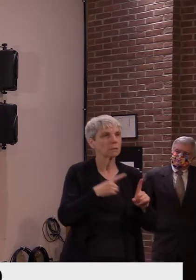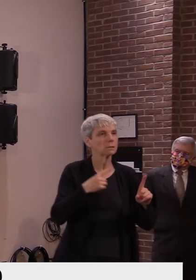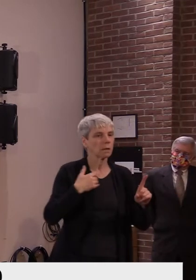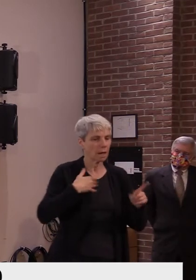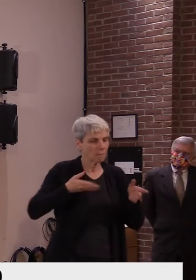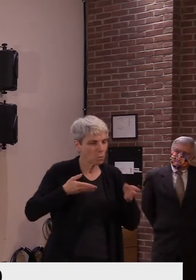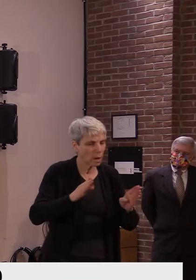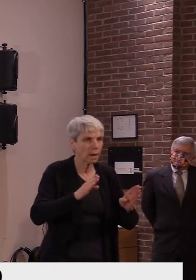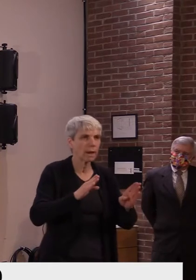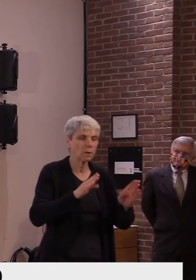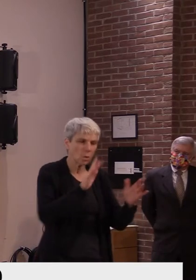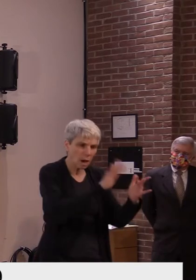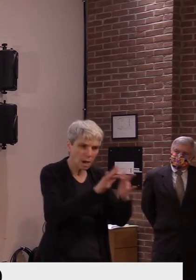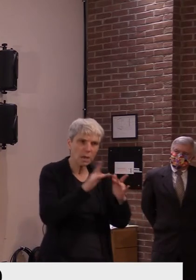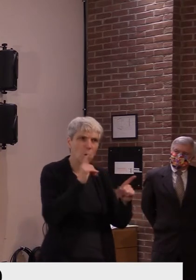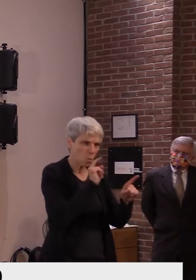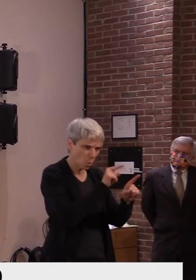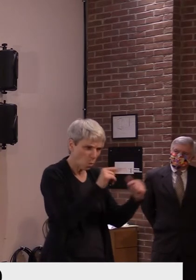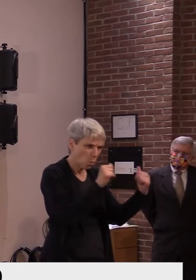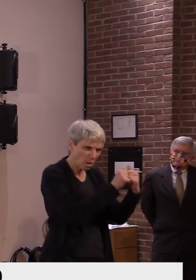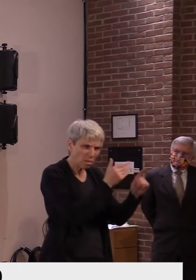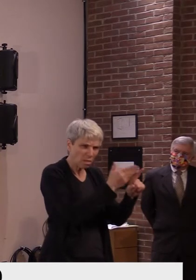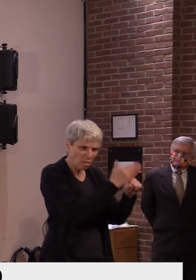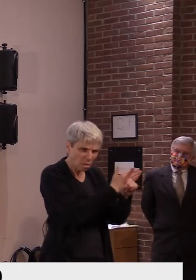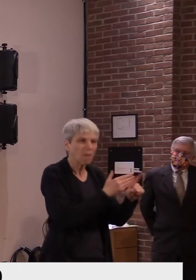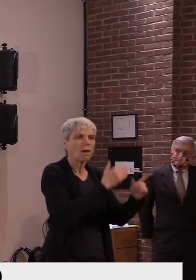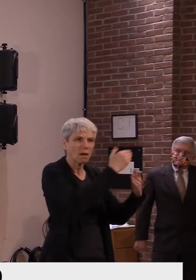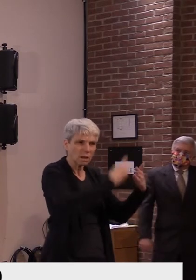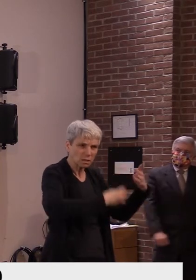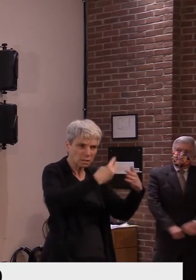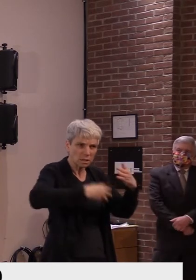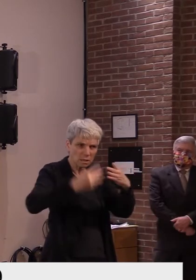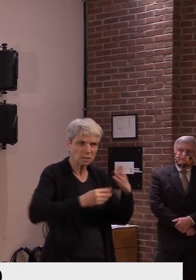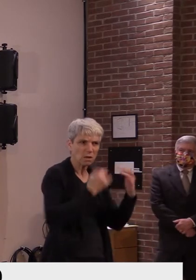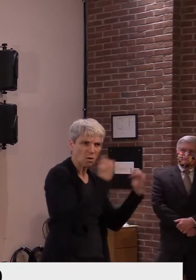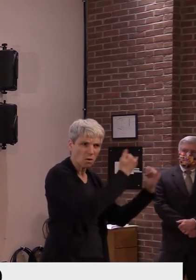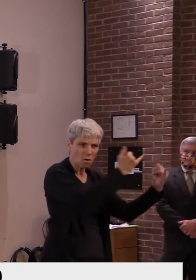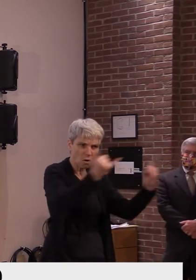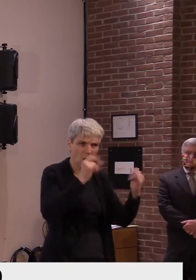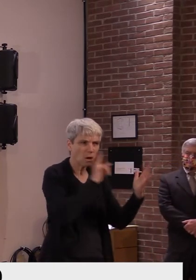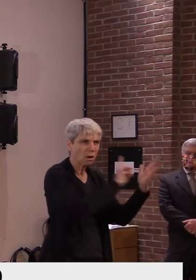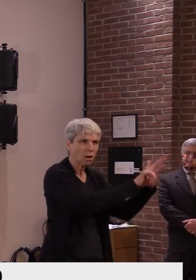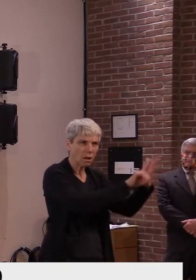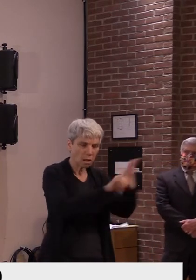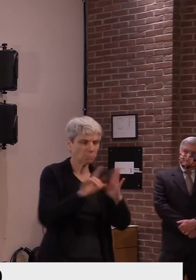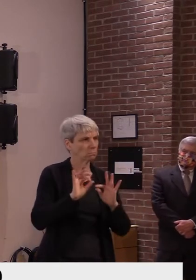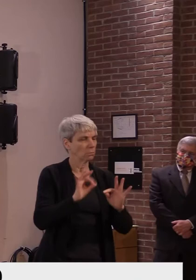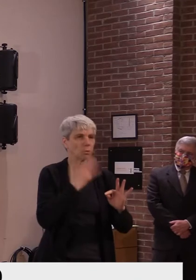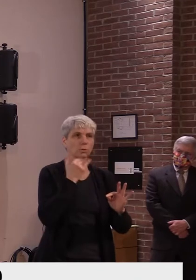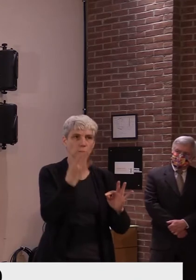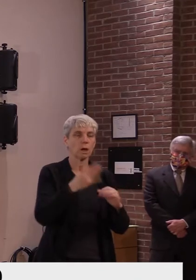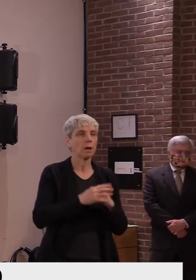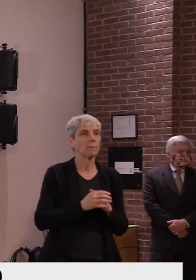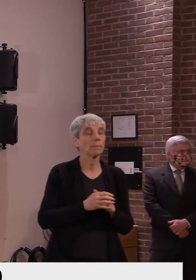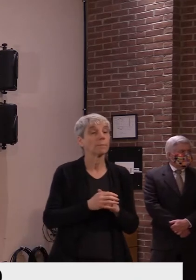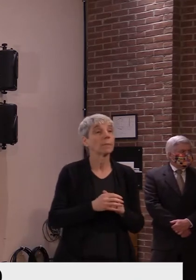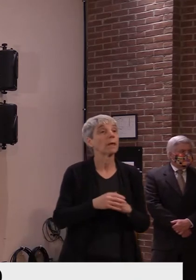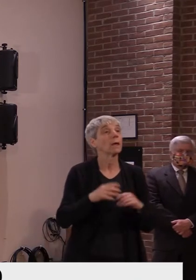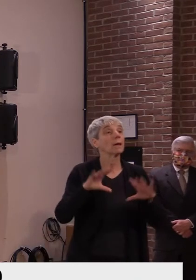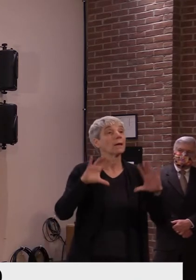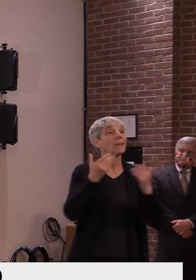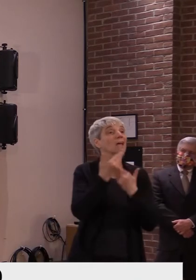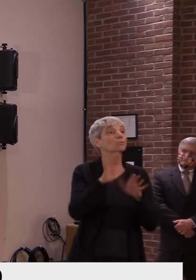they are able to provide for those students who are finding themselves in those situations. They've gone remote with classes.